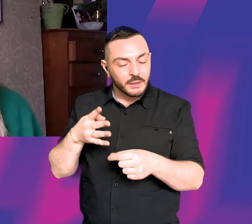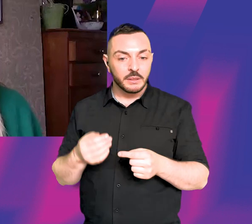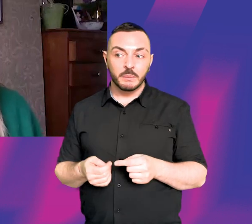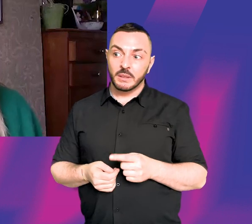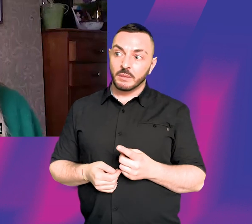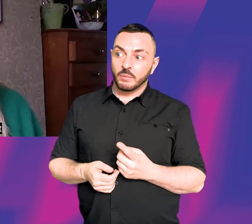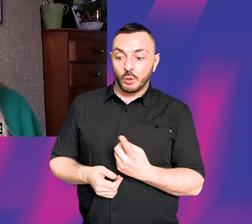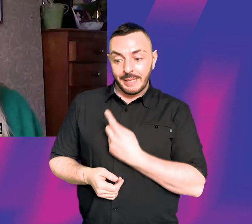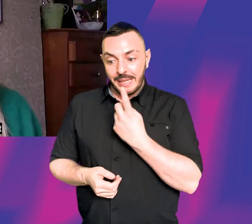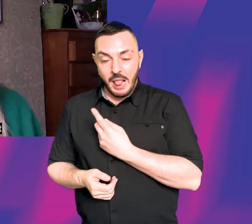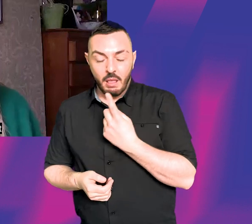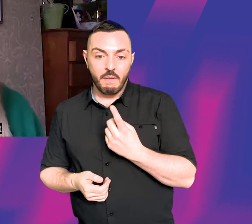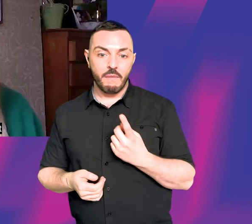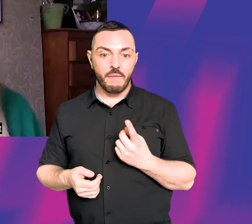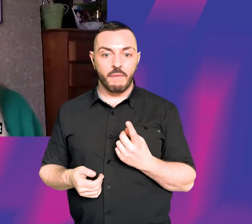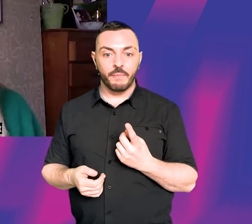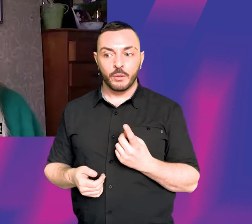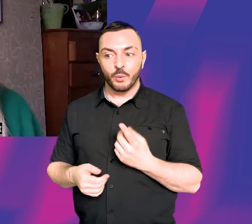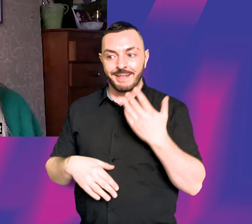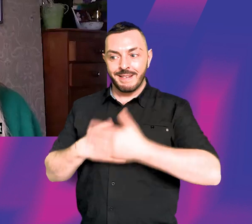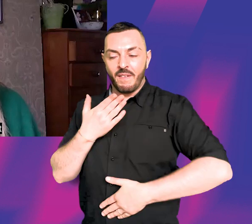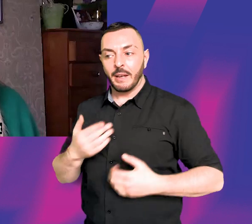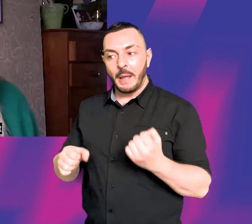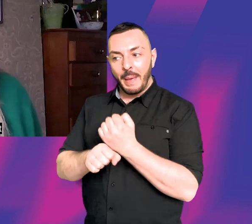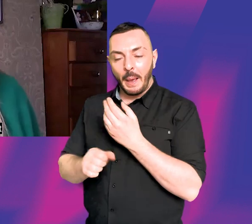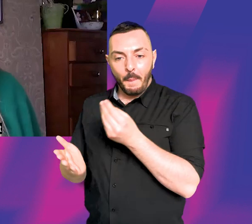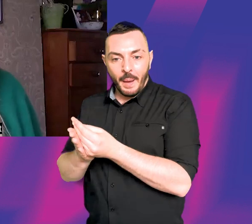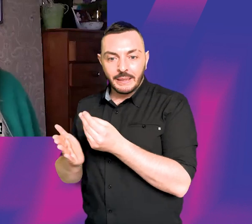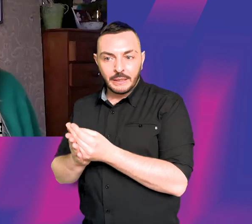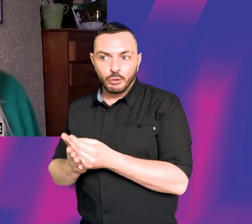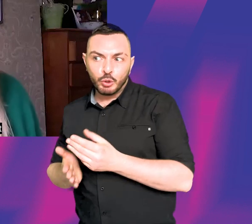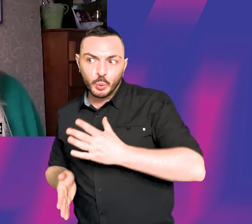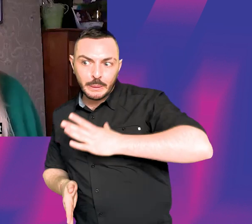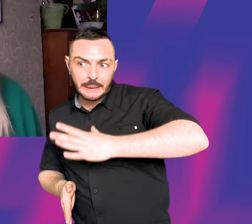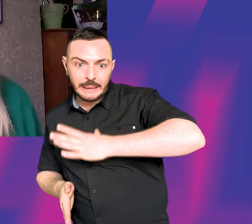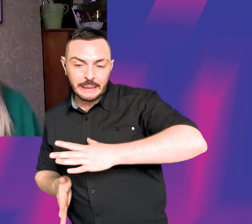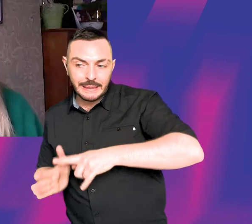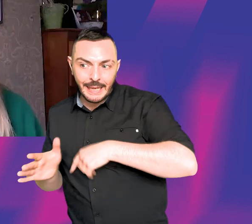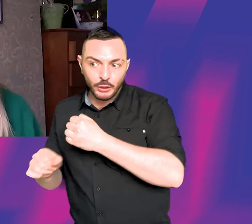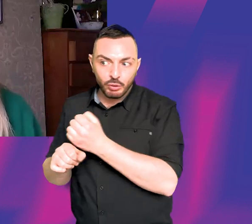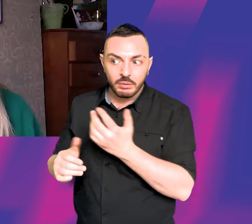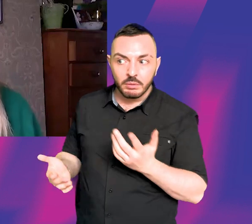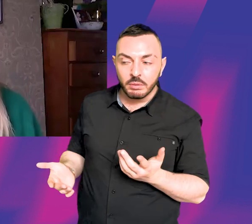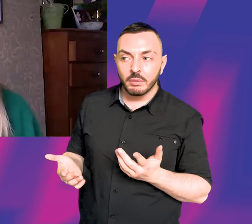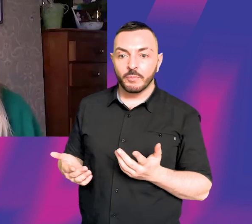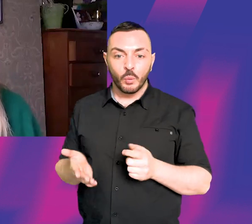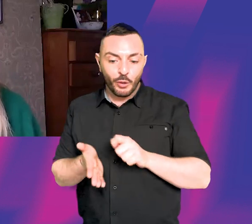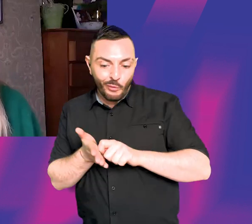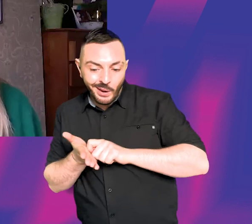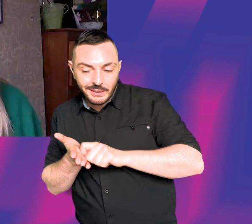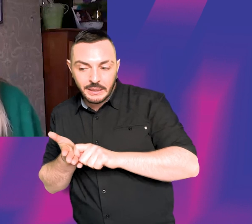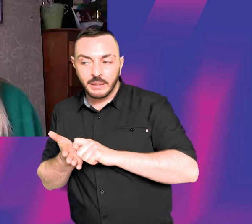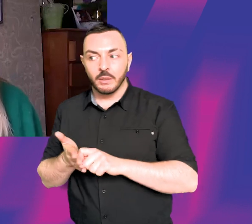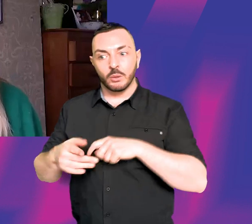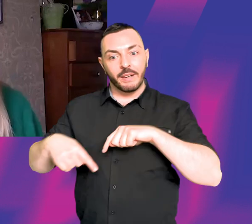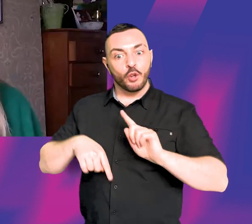you probably won't individually make any money, like, do you really need to have an agent necessarily when you're making writing or directing your